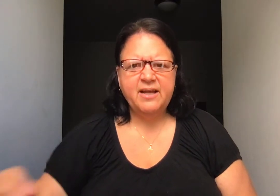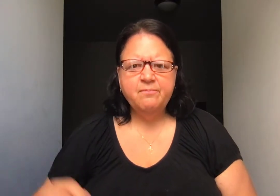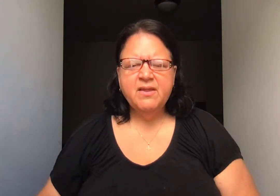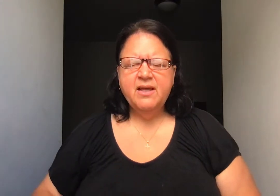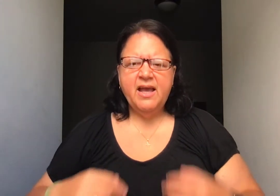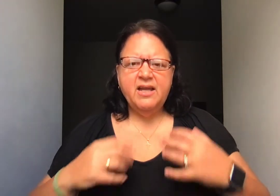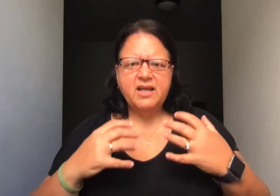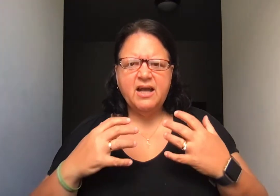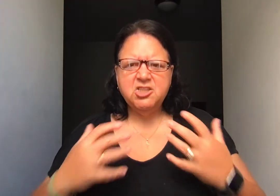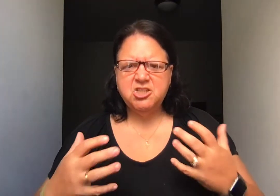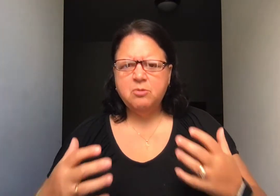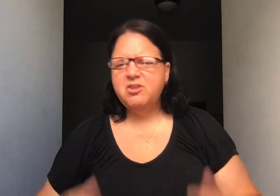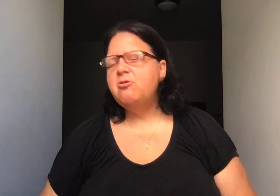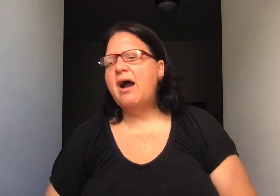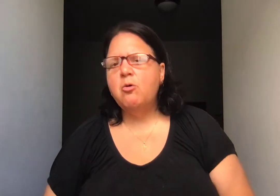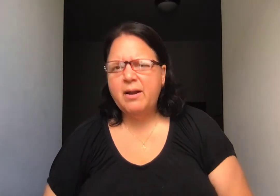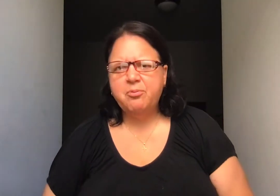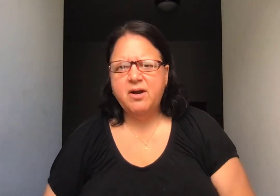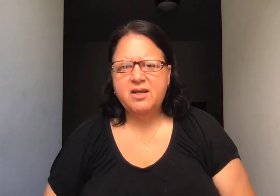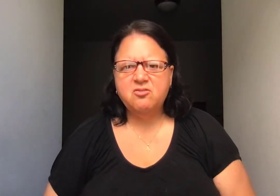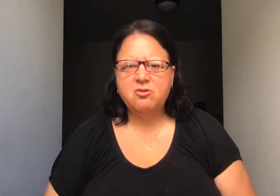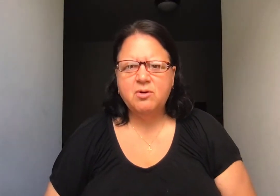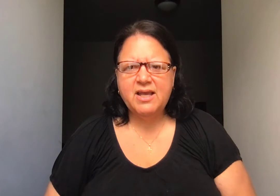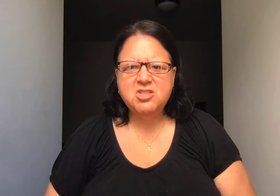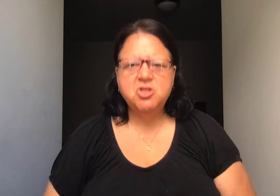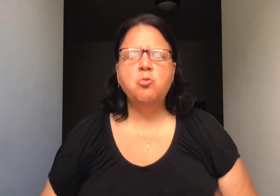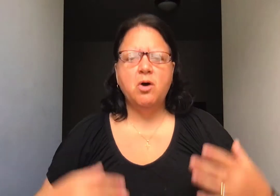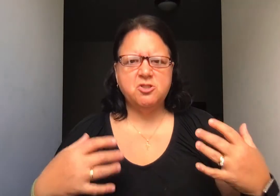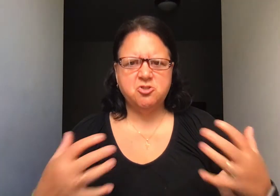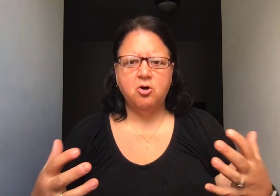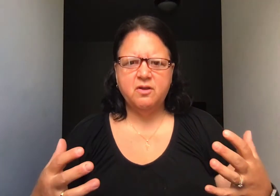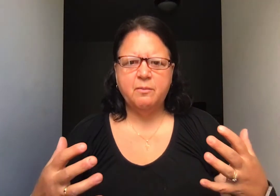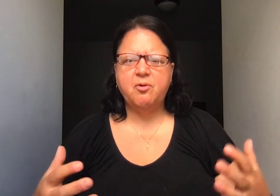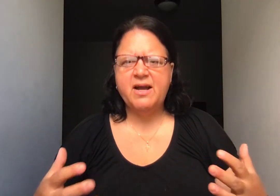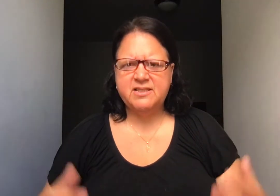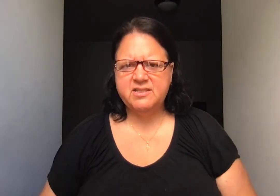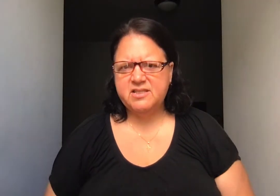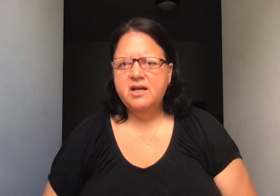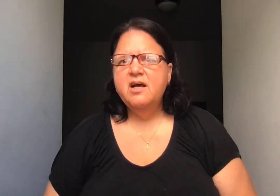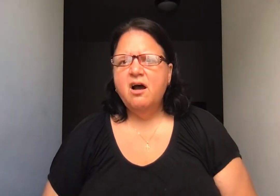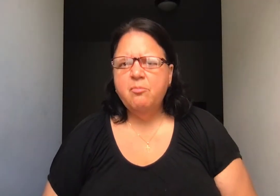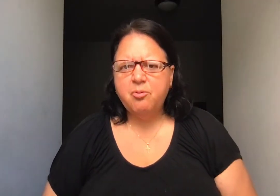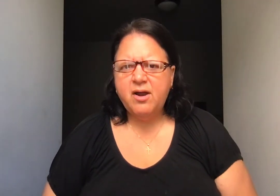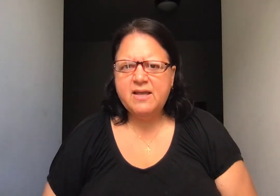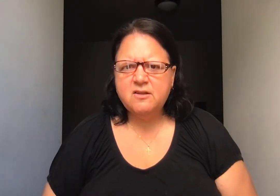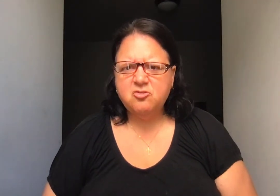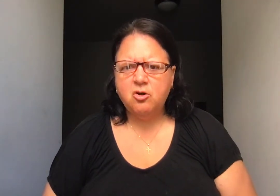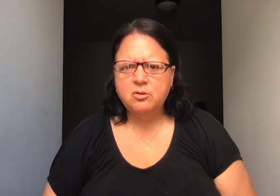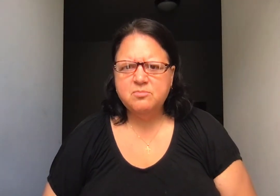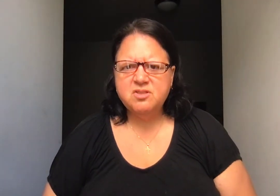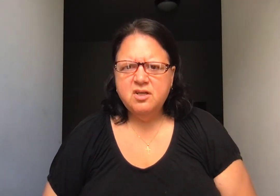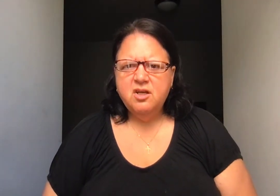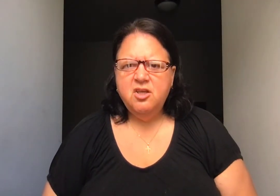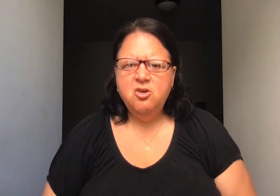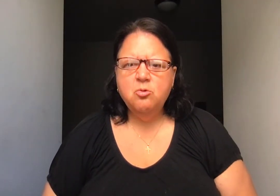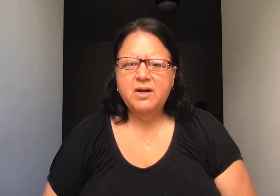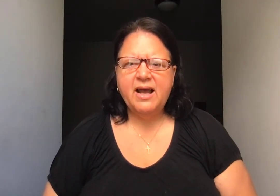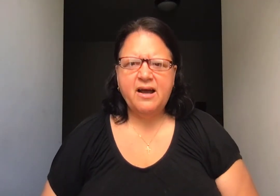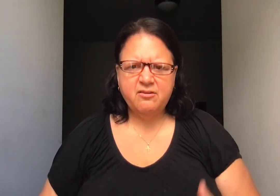and kind of share with you how I pray it. So in case you want to start the practice of praying the Psalms, you would have